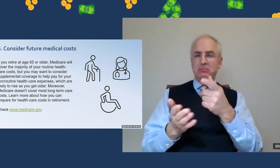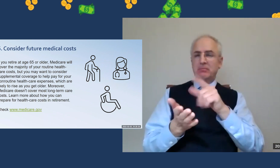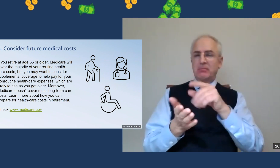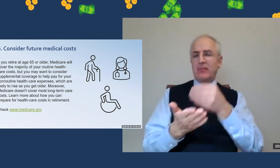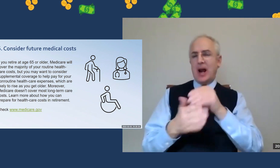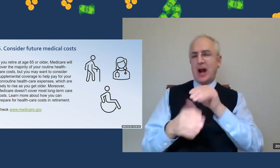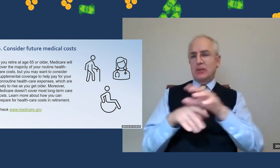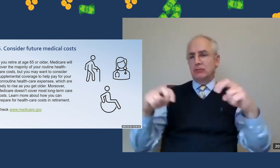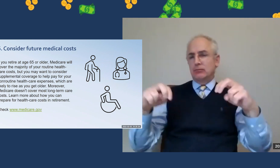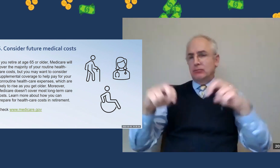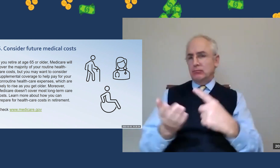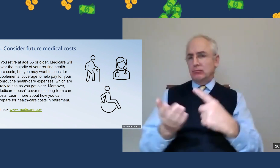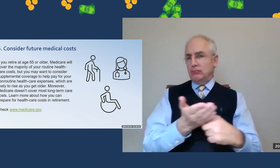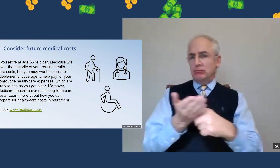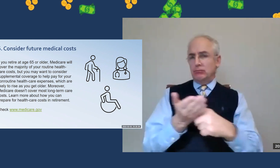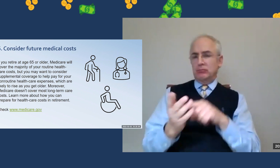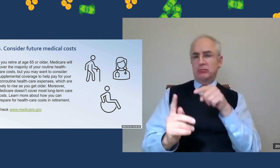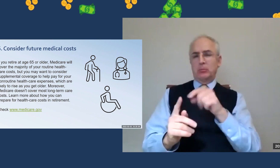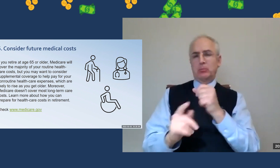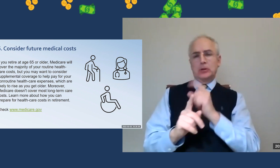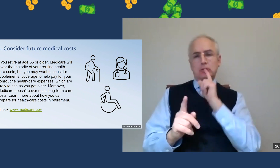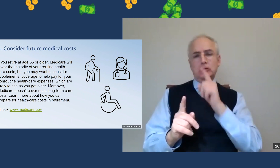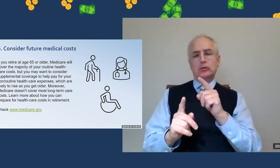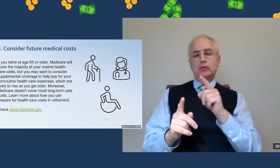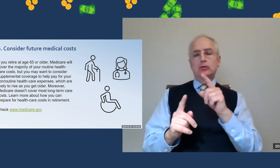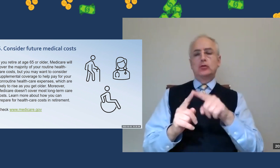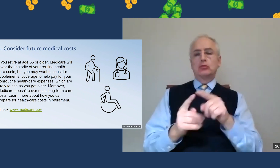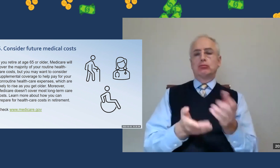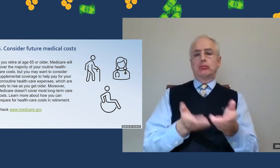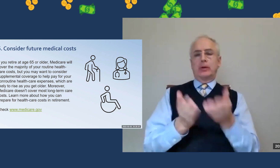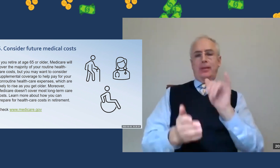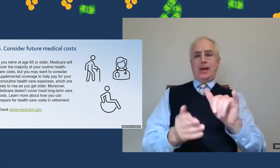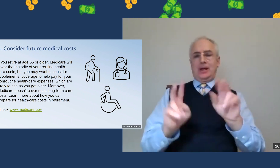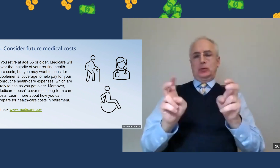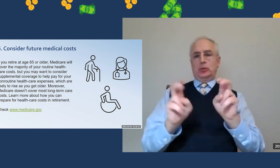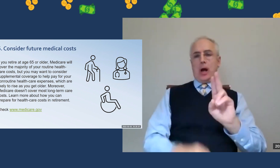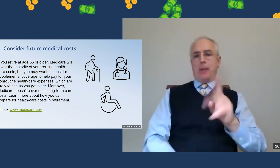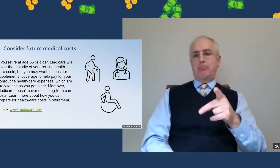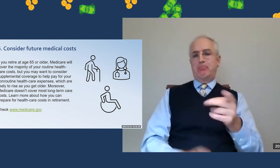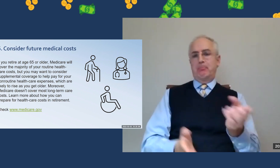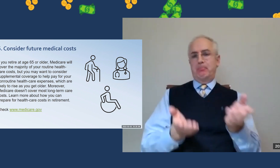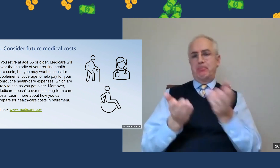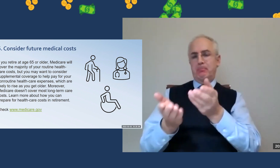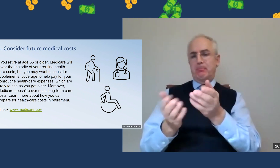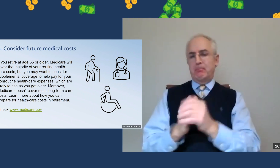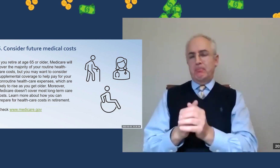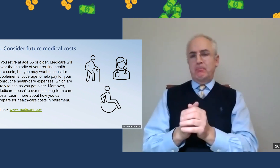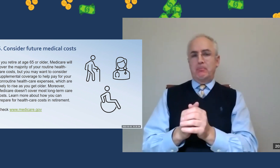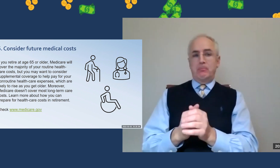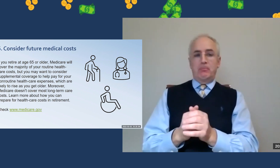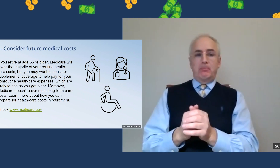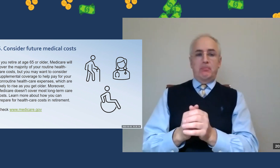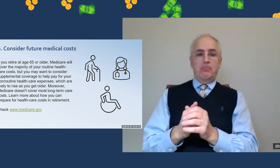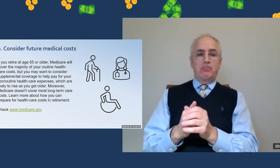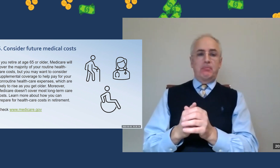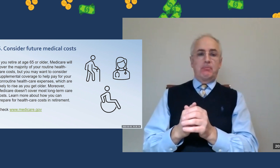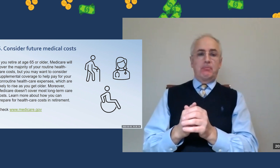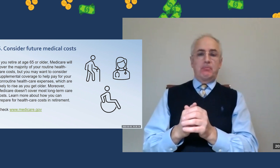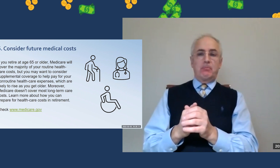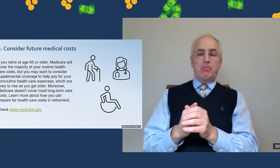anyone who is good with money, like a financial advisor, make sure that you bring this issue up in your conversation with them.